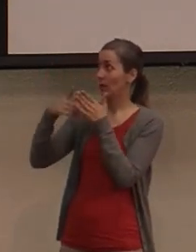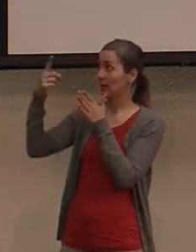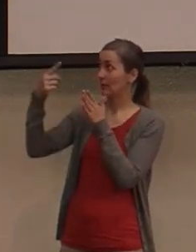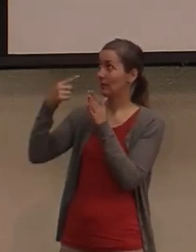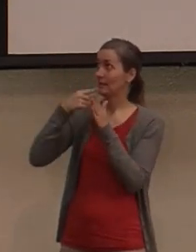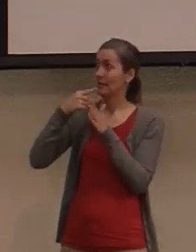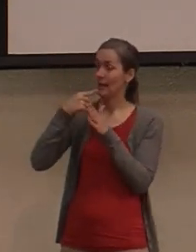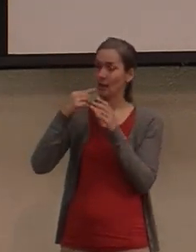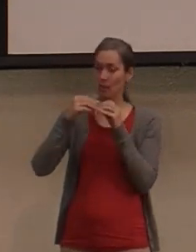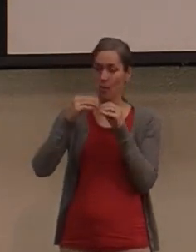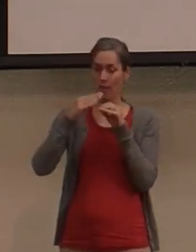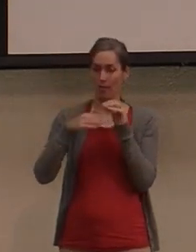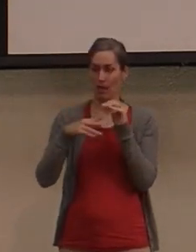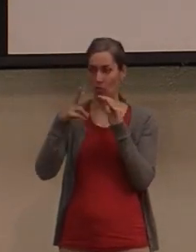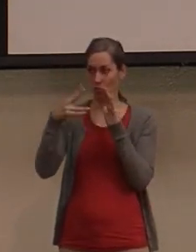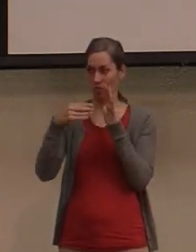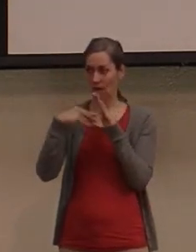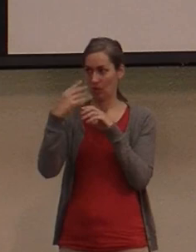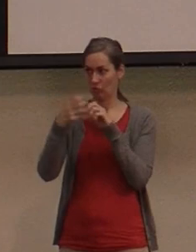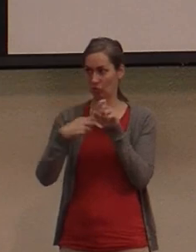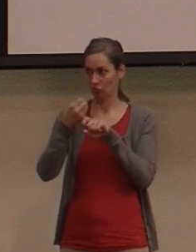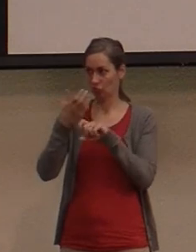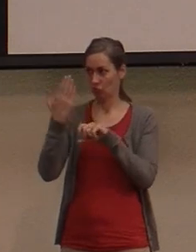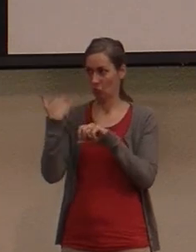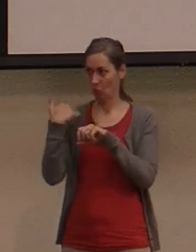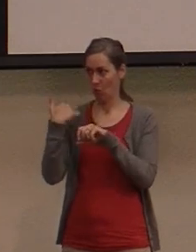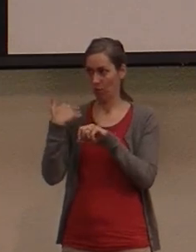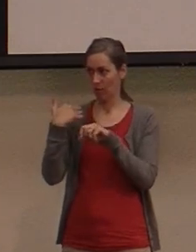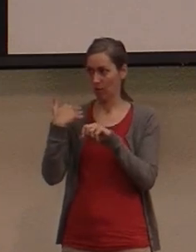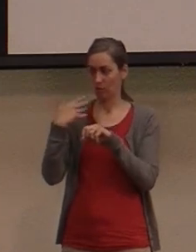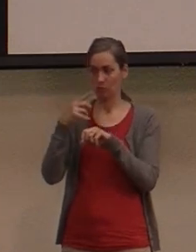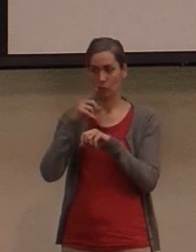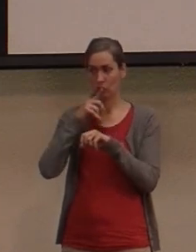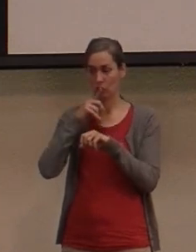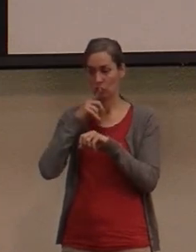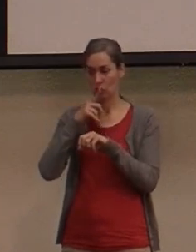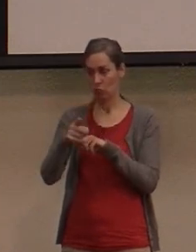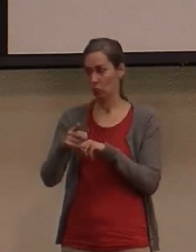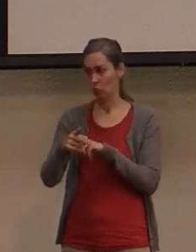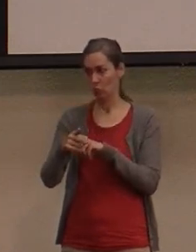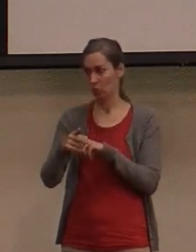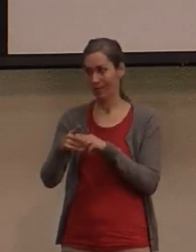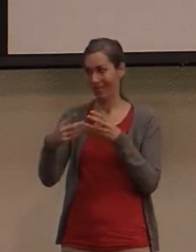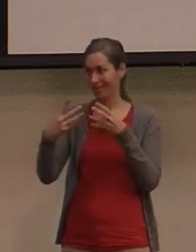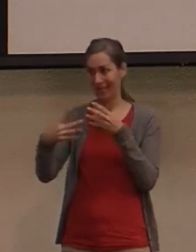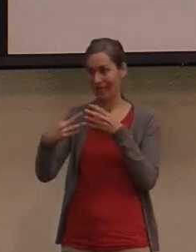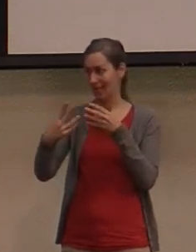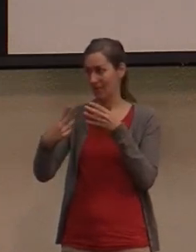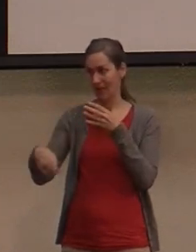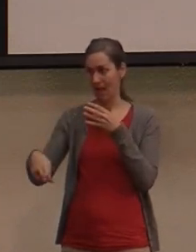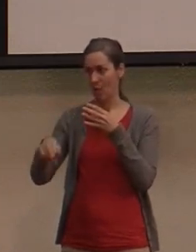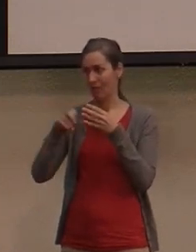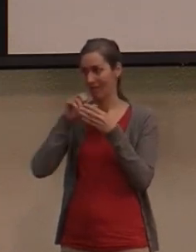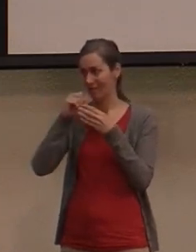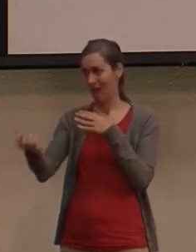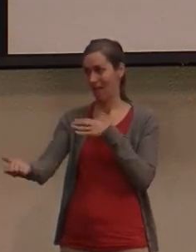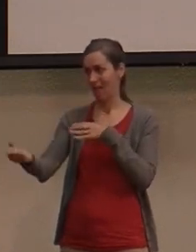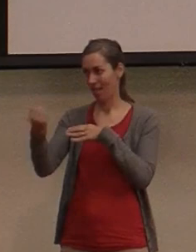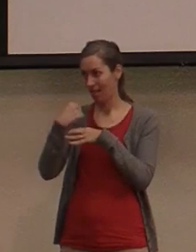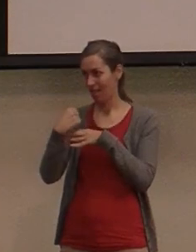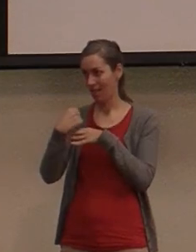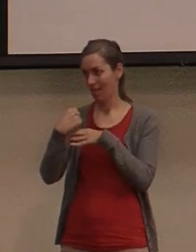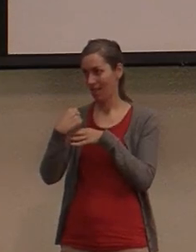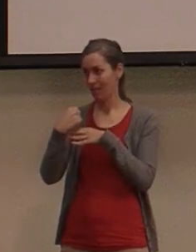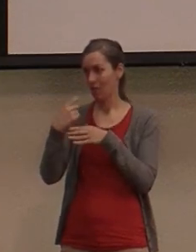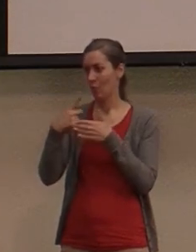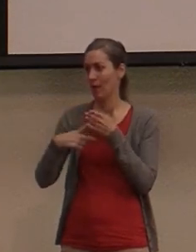years ago is true, that the gates of Hades will not prevail against what Jesus has to offer for